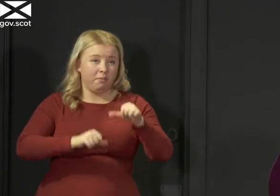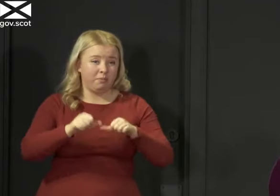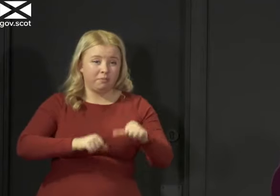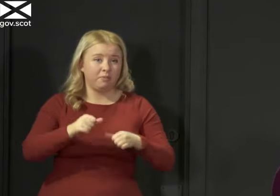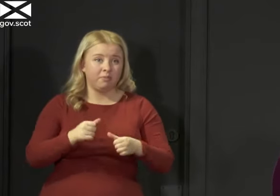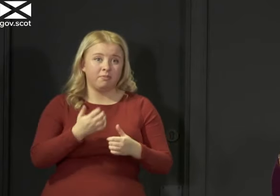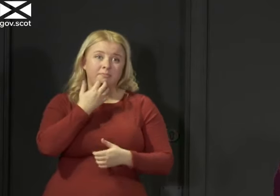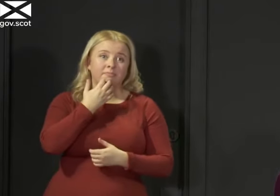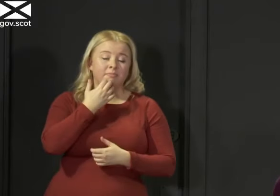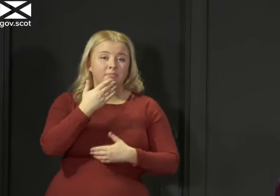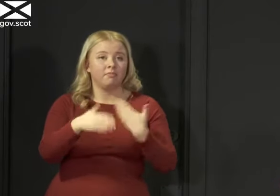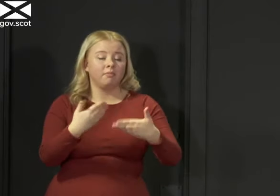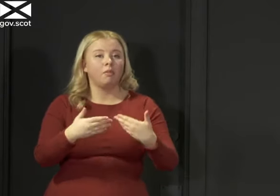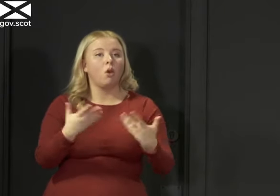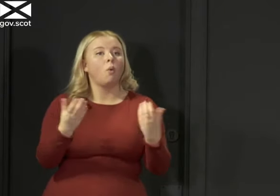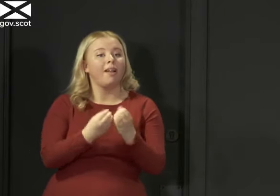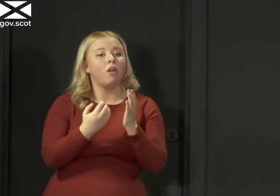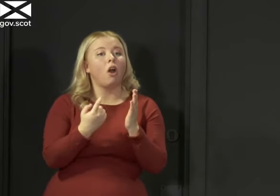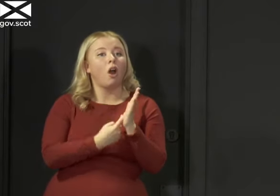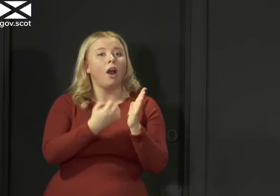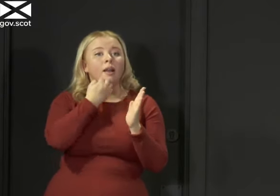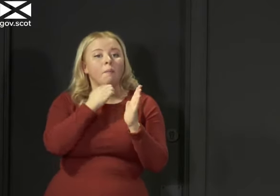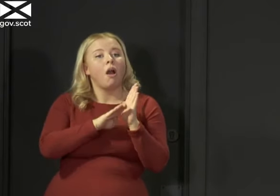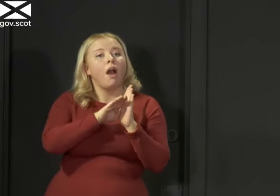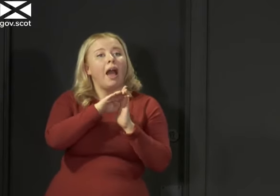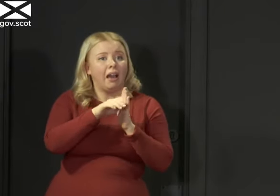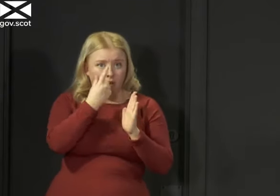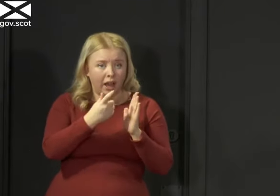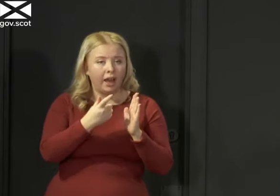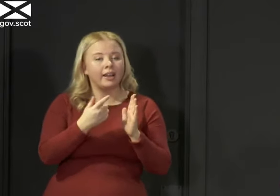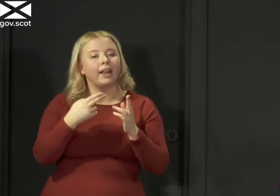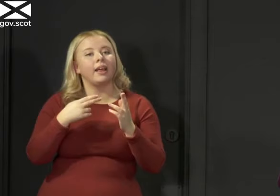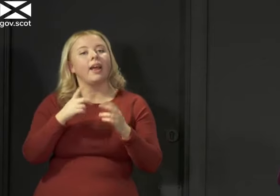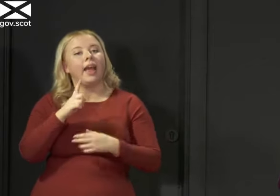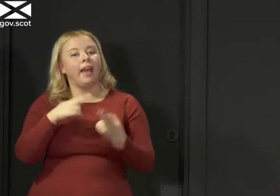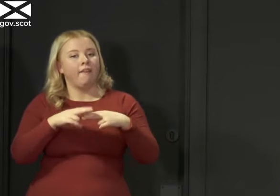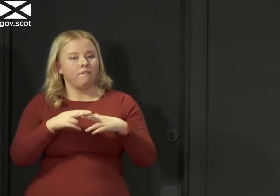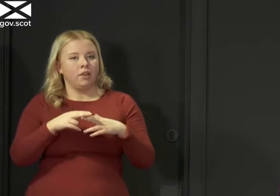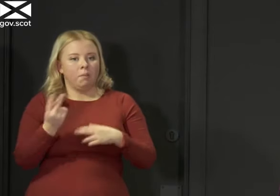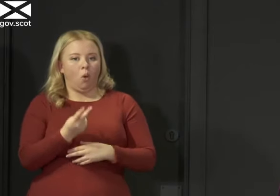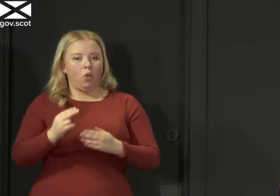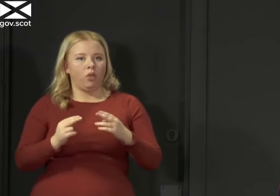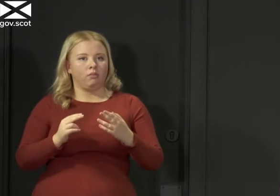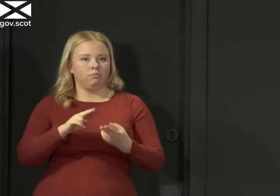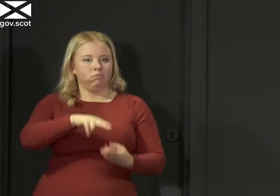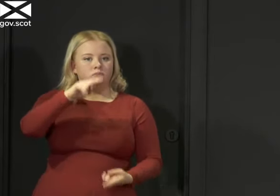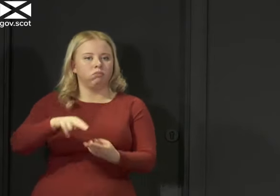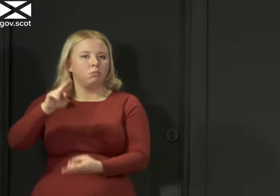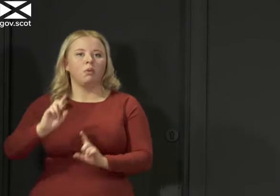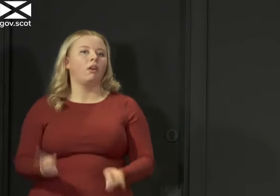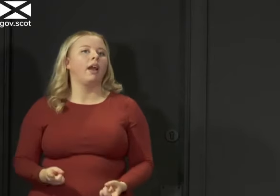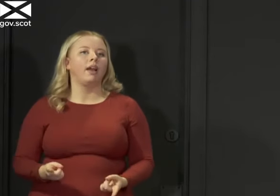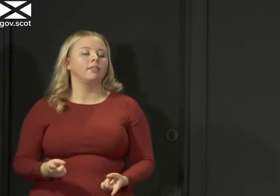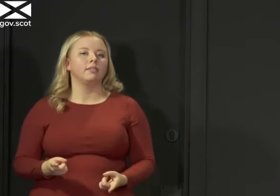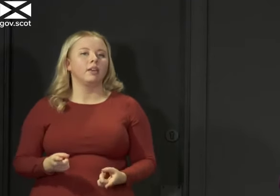that's a bit higher than we can if the incidence is still really high. So, what we need to do is get the case numbers